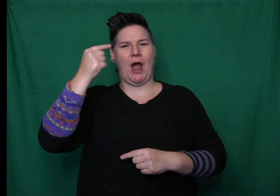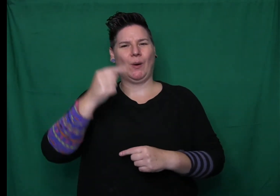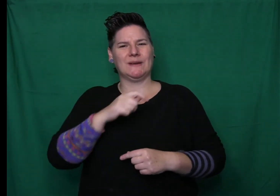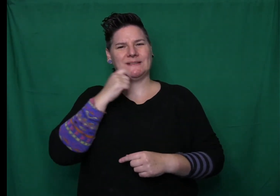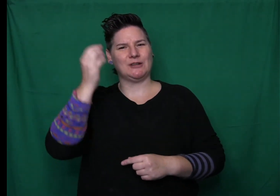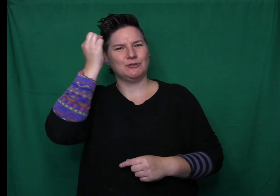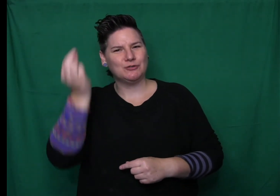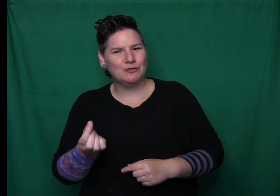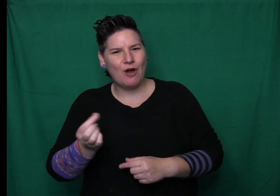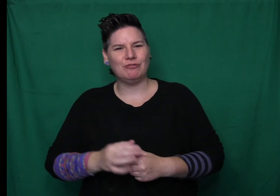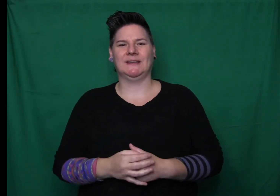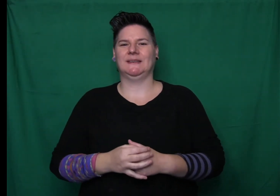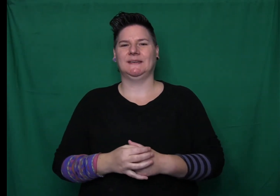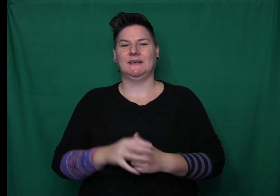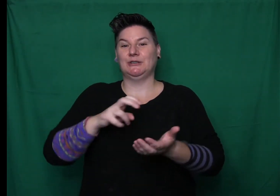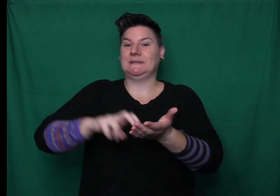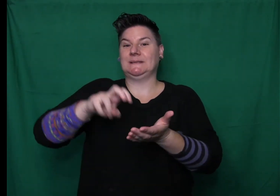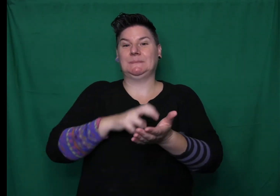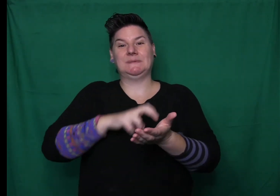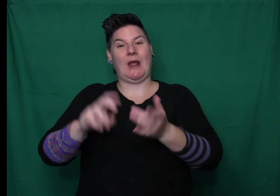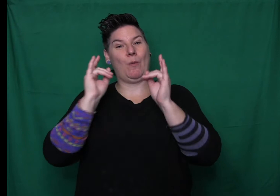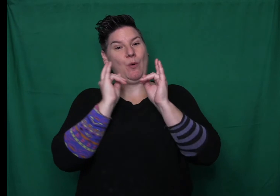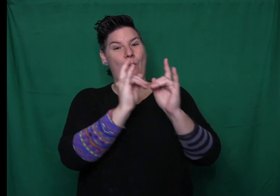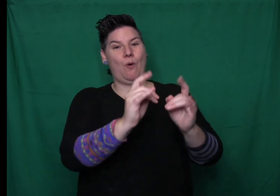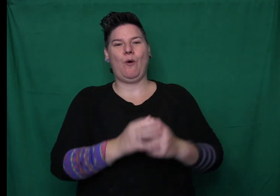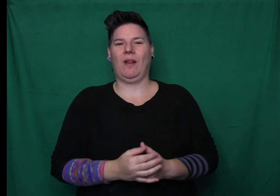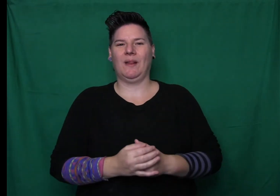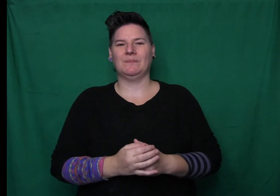Oh my goodness, said Cook. What is it now?